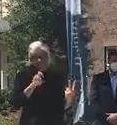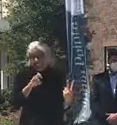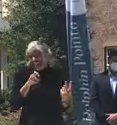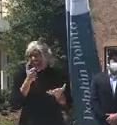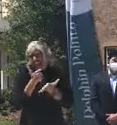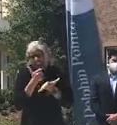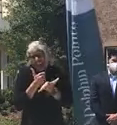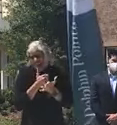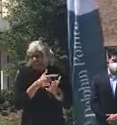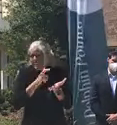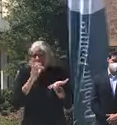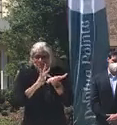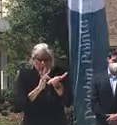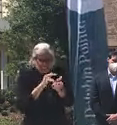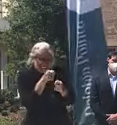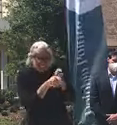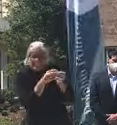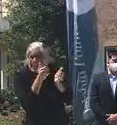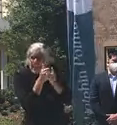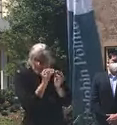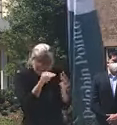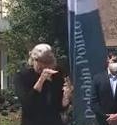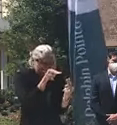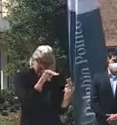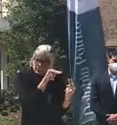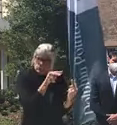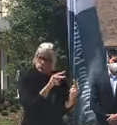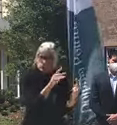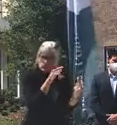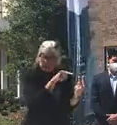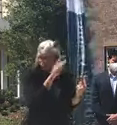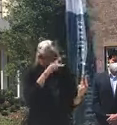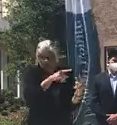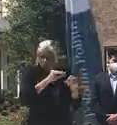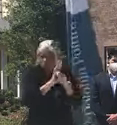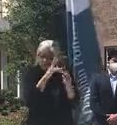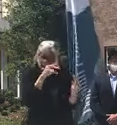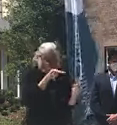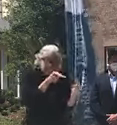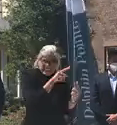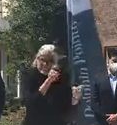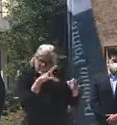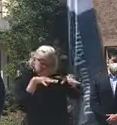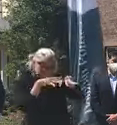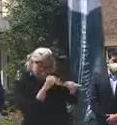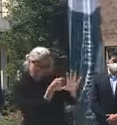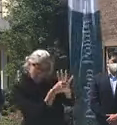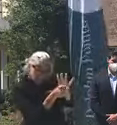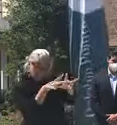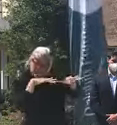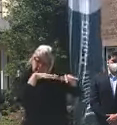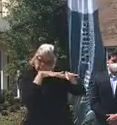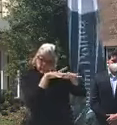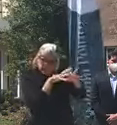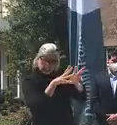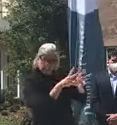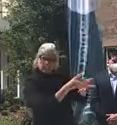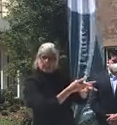monitoring because they're COVID-positive. They need that isolation and then can